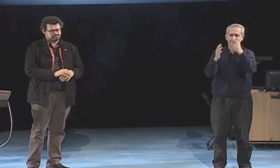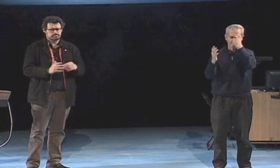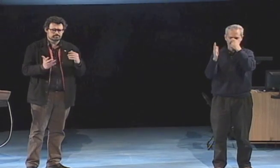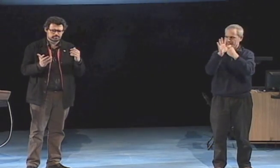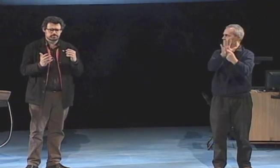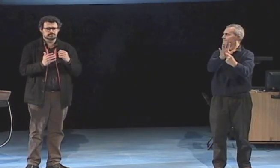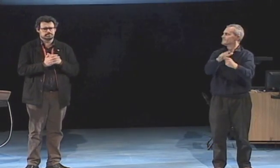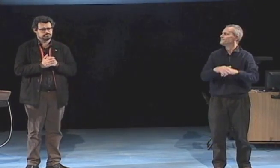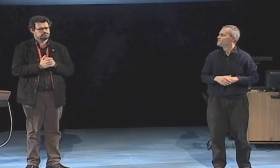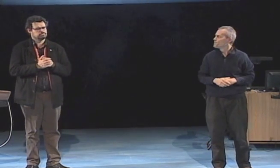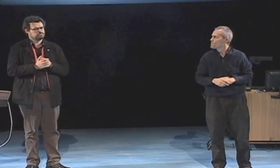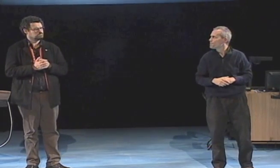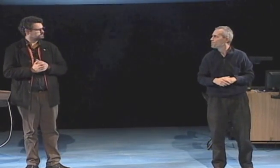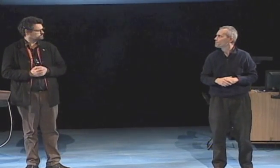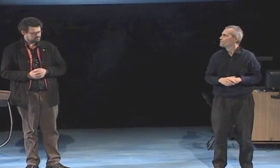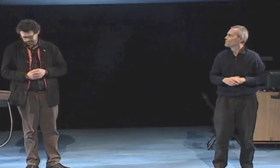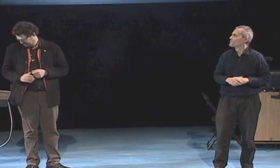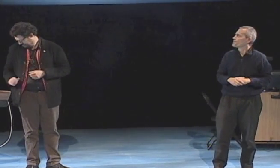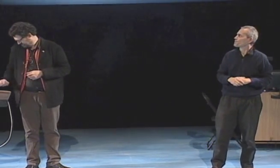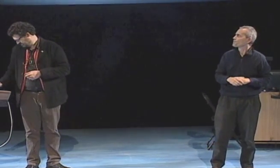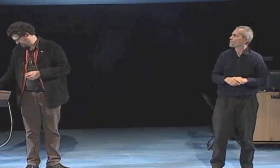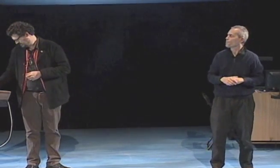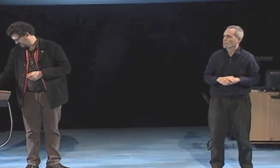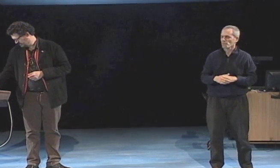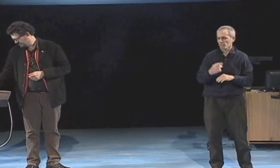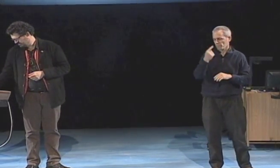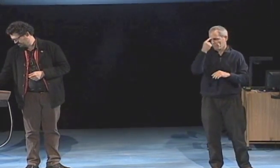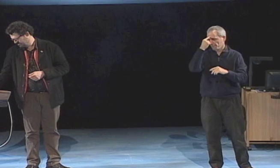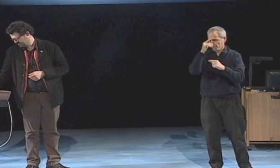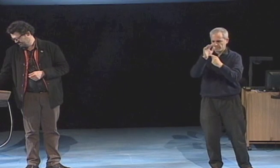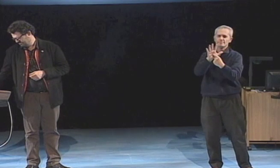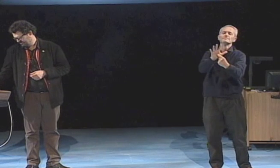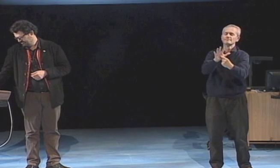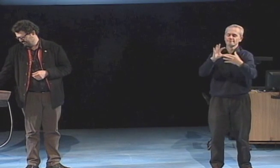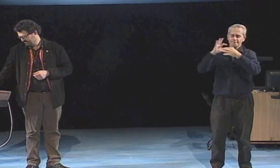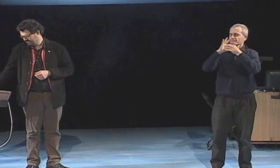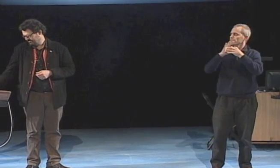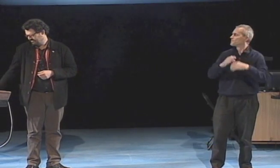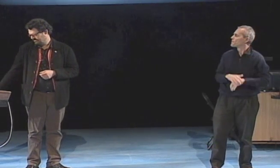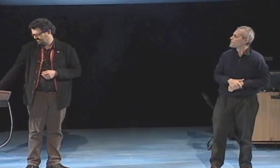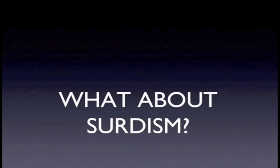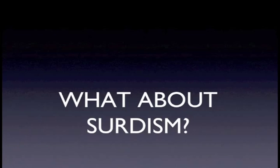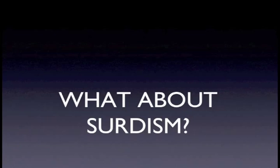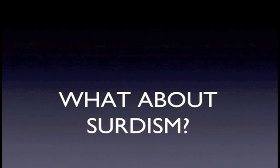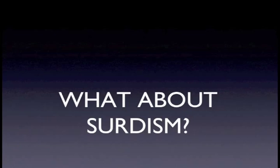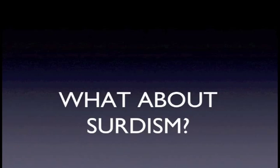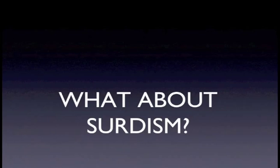to the manual component so the third eye the mind